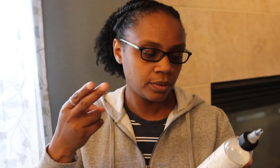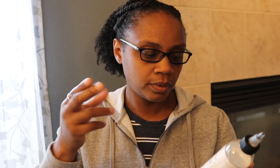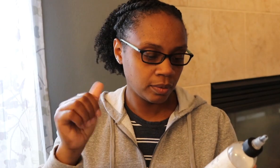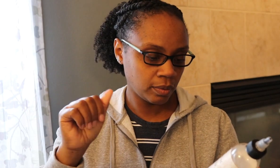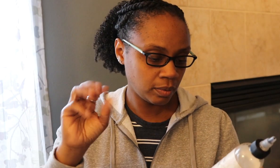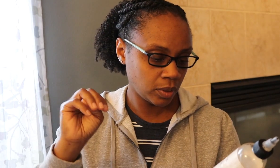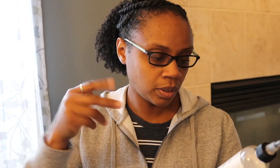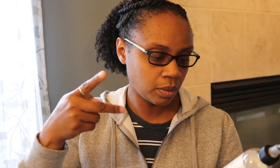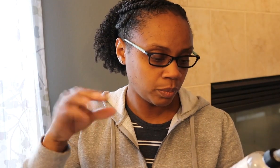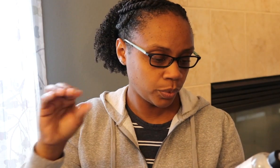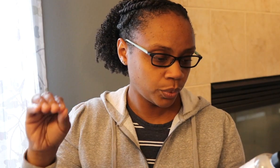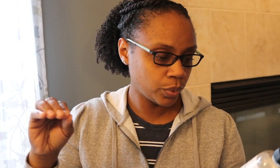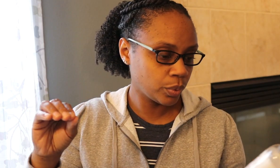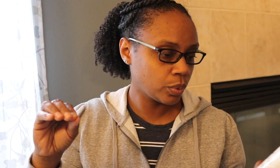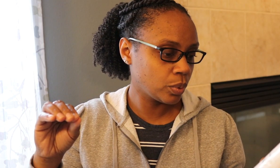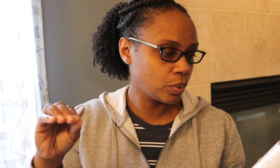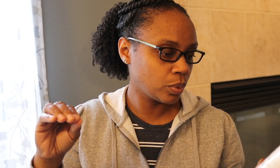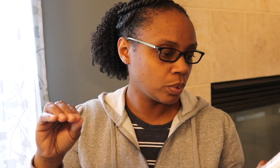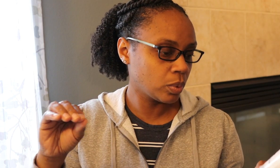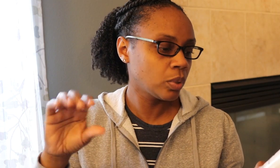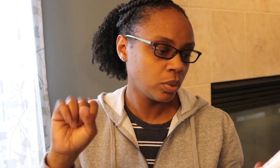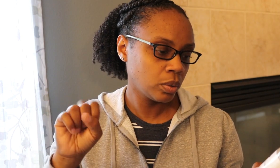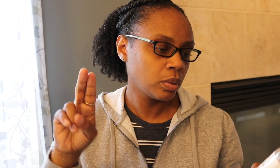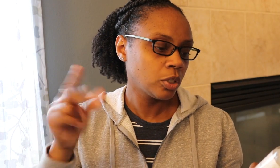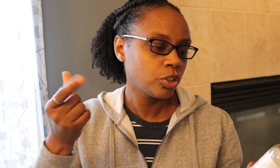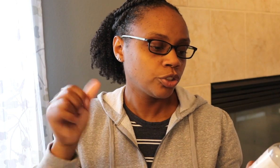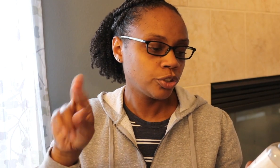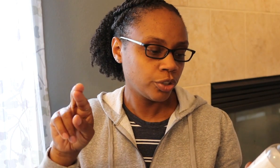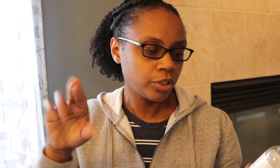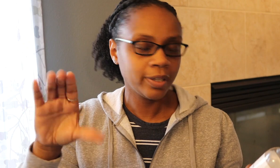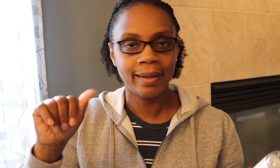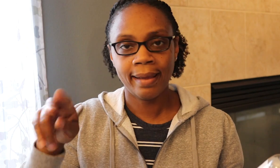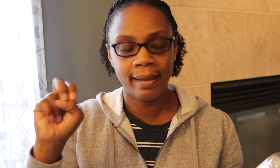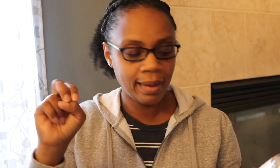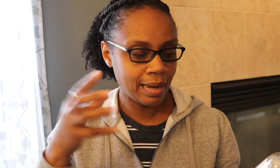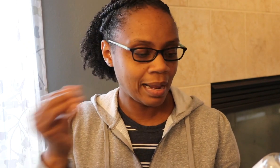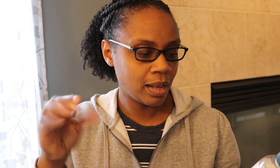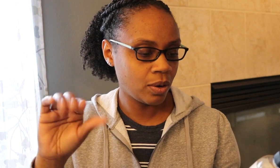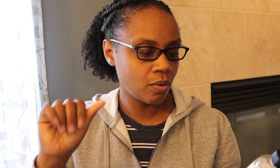So shampoo with sugarcane and almond.